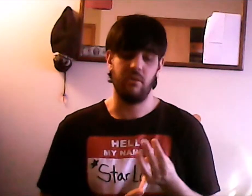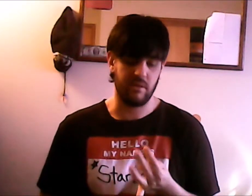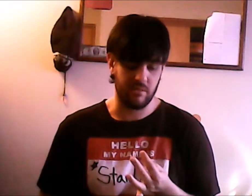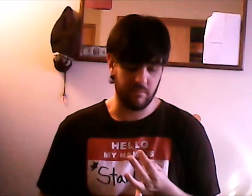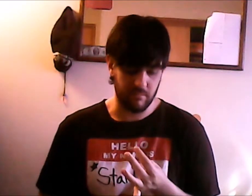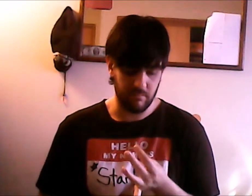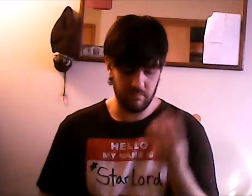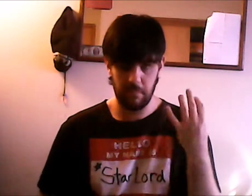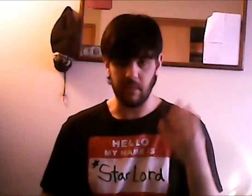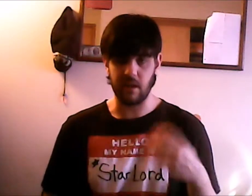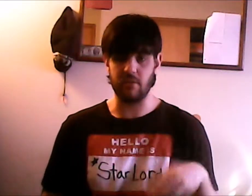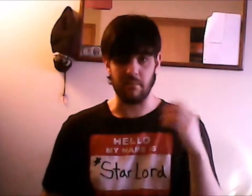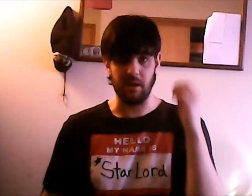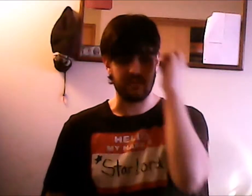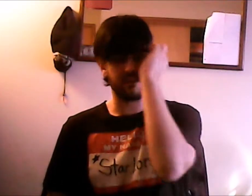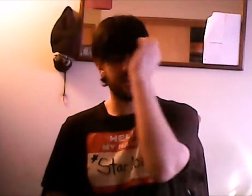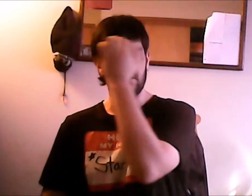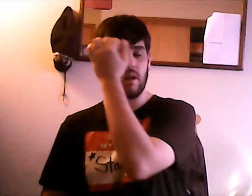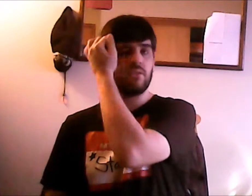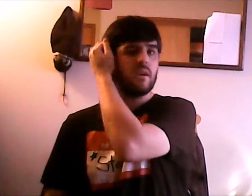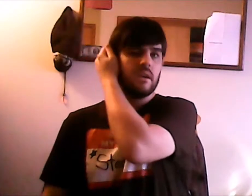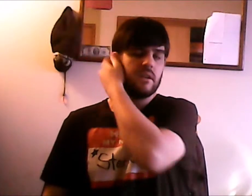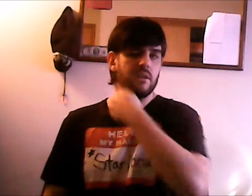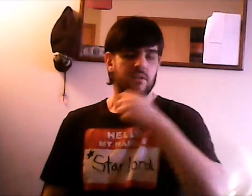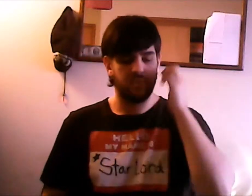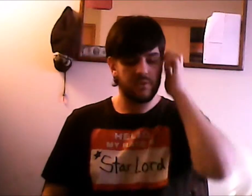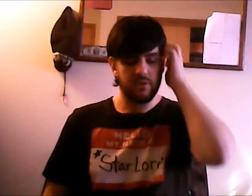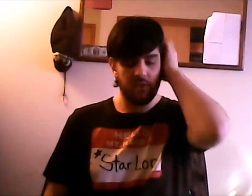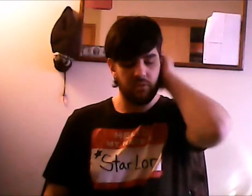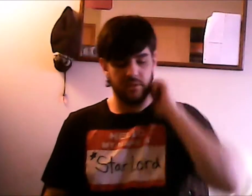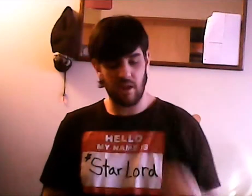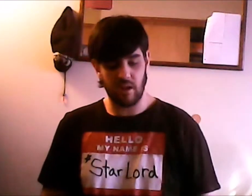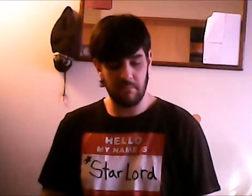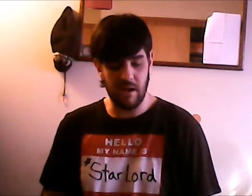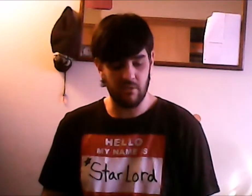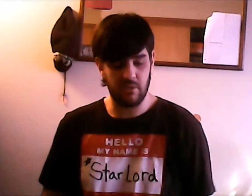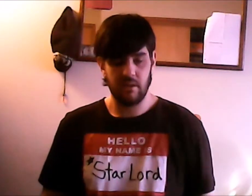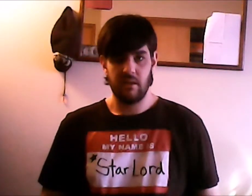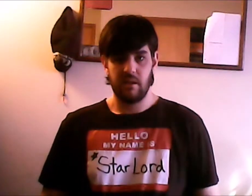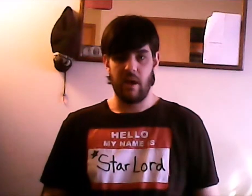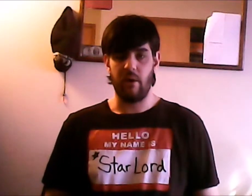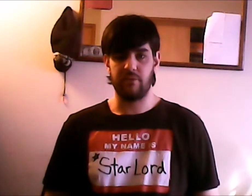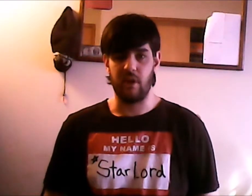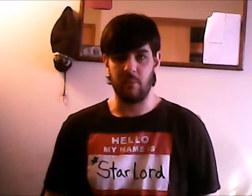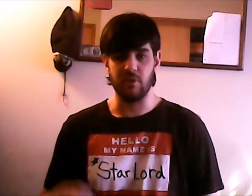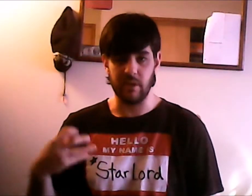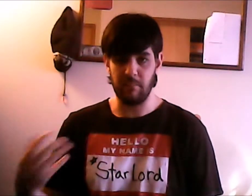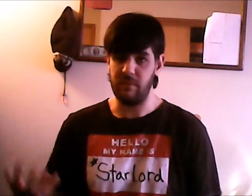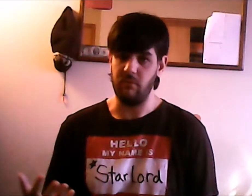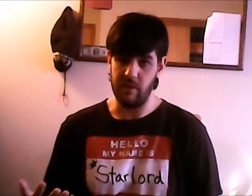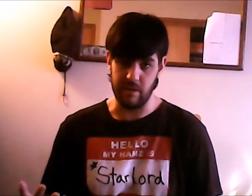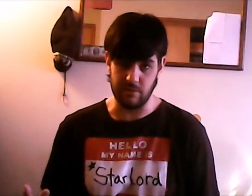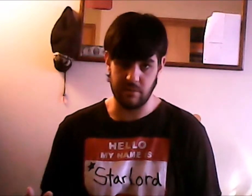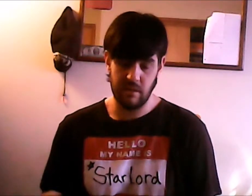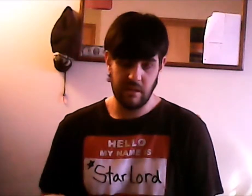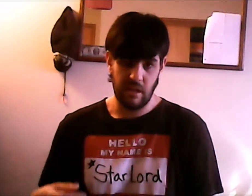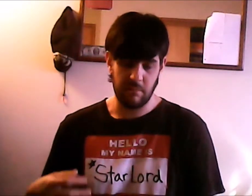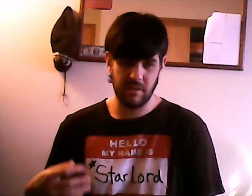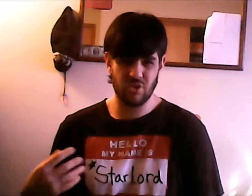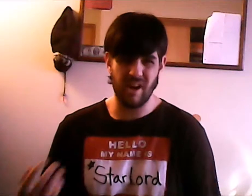the cover month stuff so first off let's talk about how often I'll be doing update videos I'm gonna try